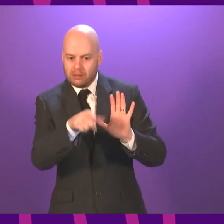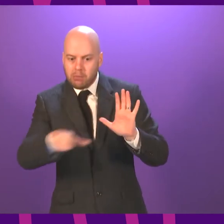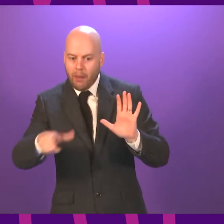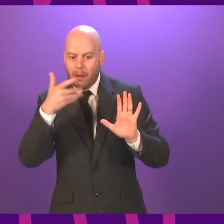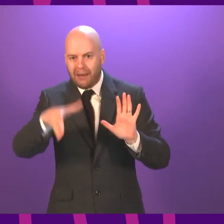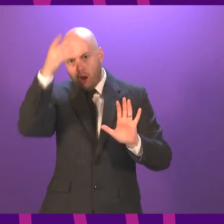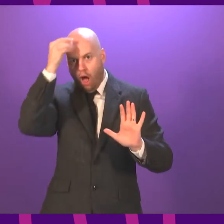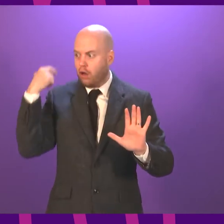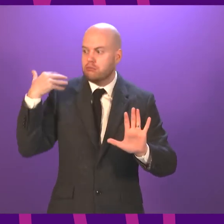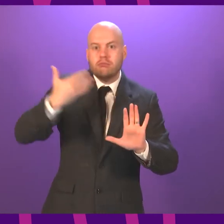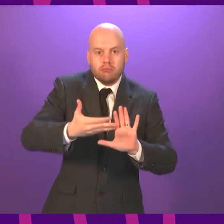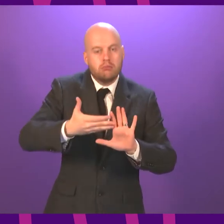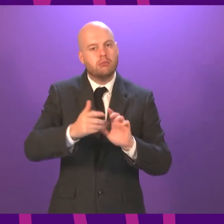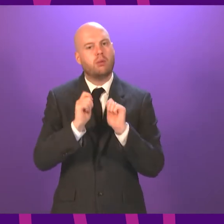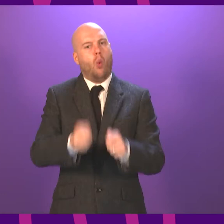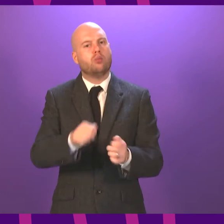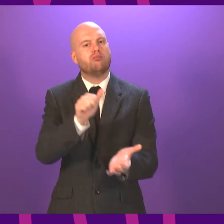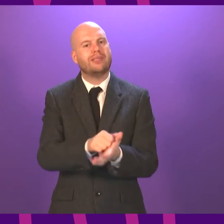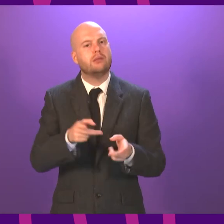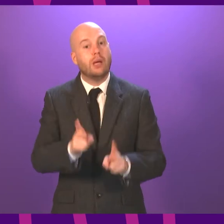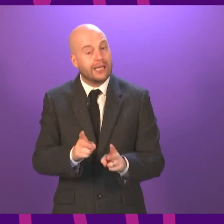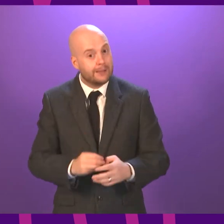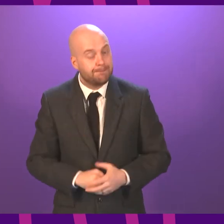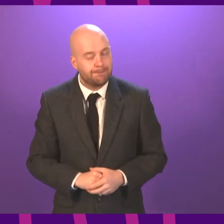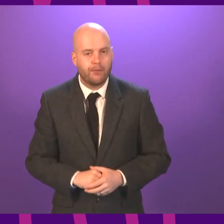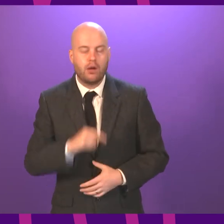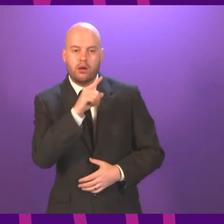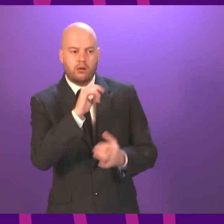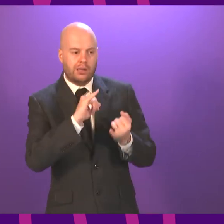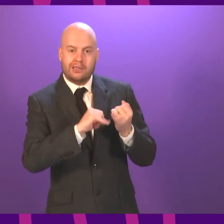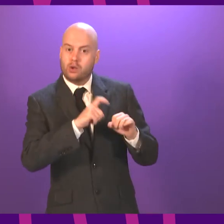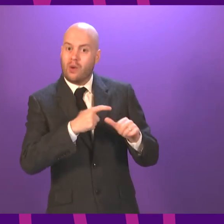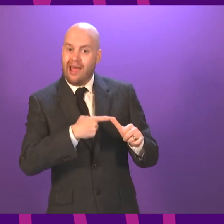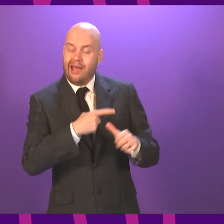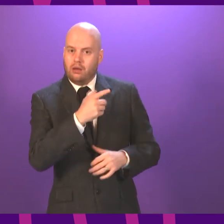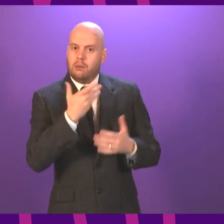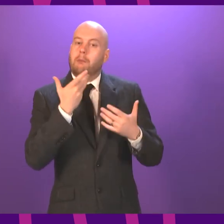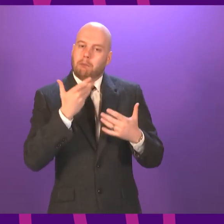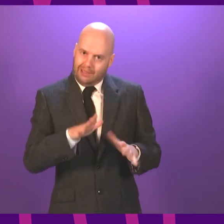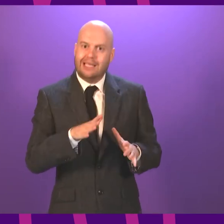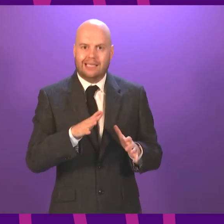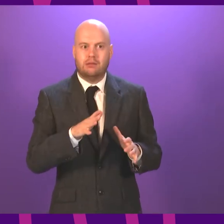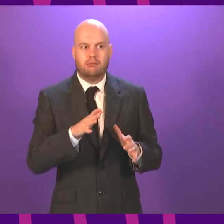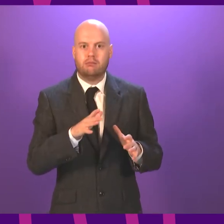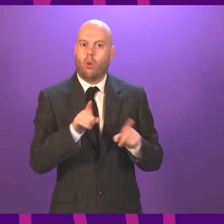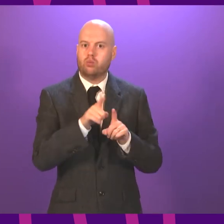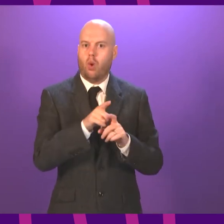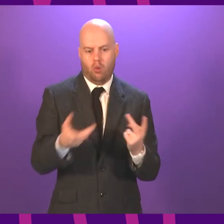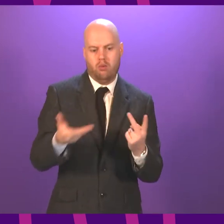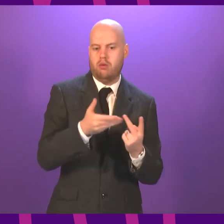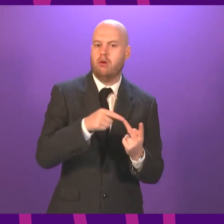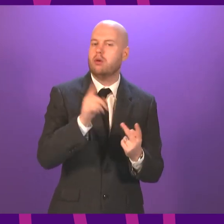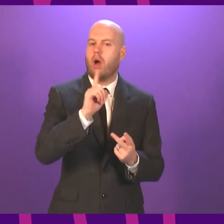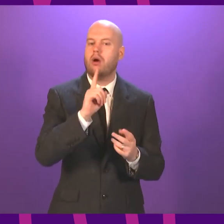people. That is why, for example, we have put in place, the SQA have put in place an appeals process that gives every young person